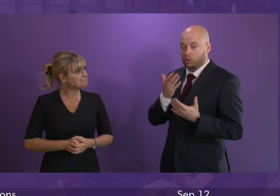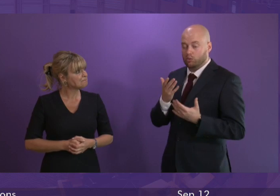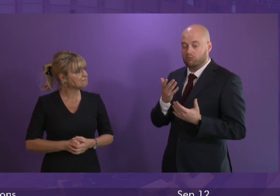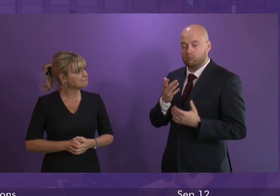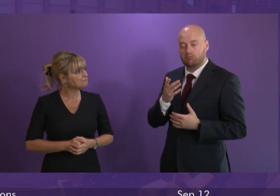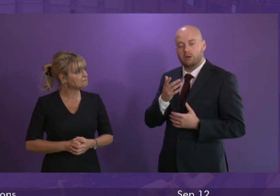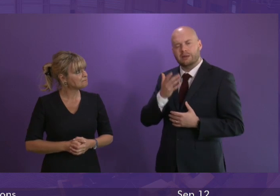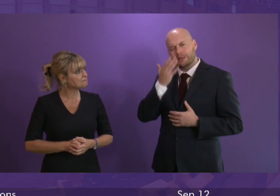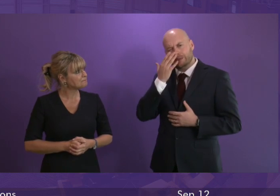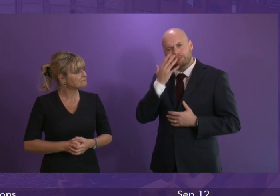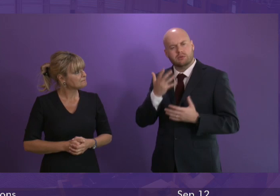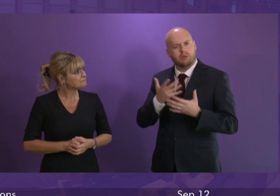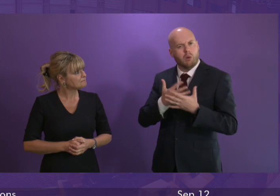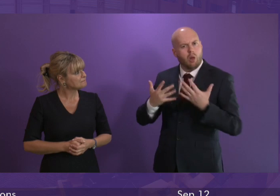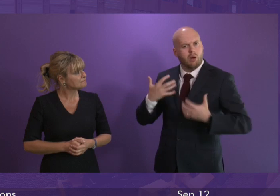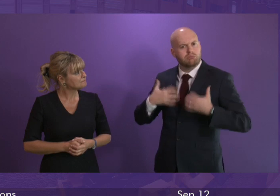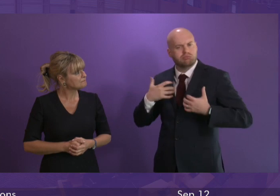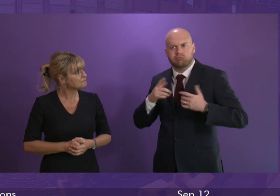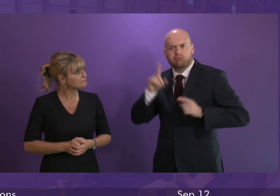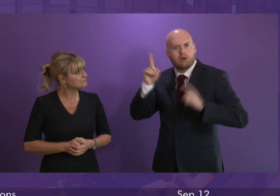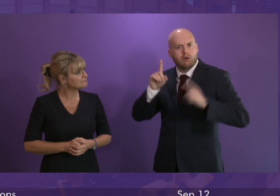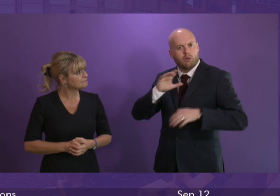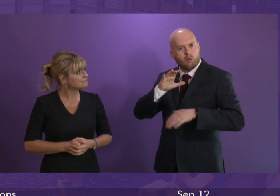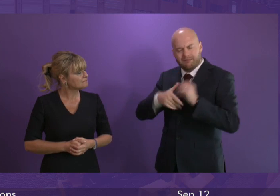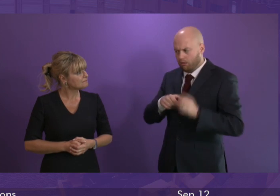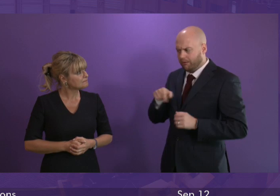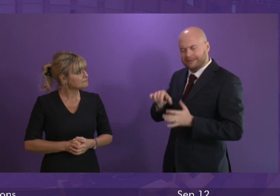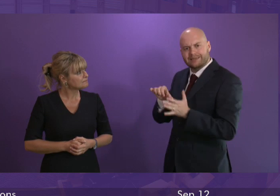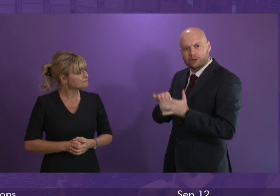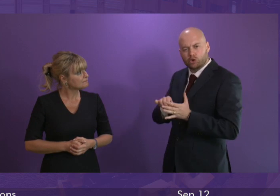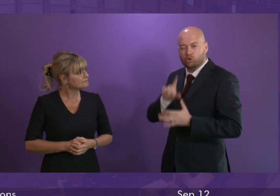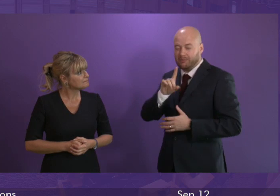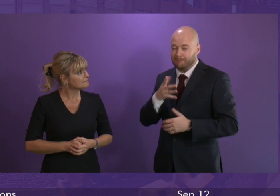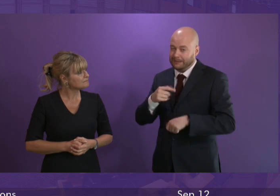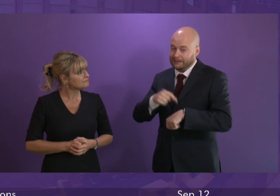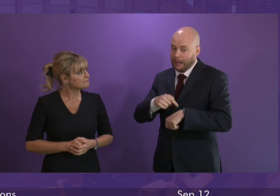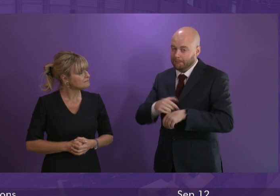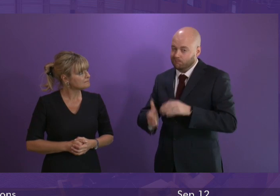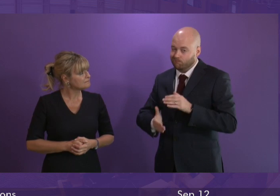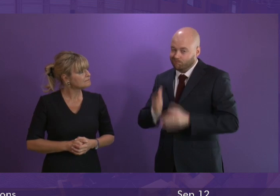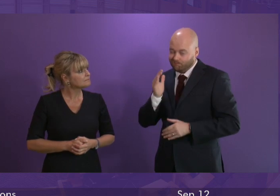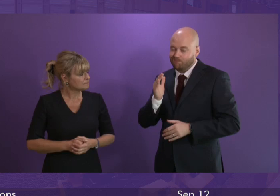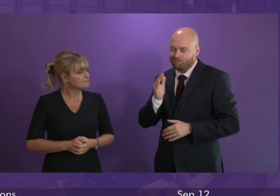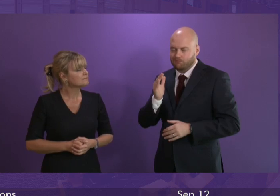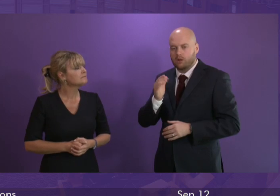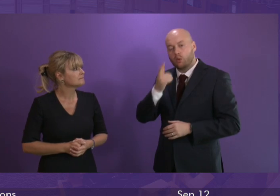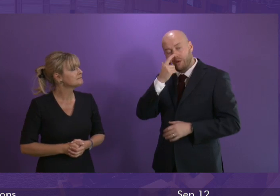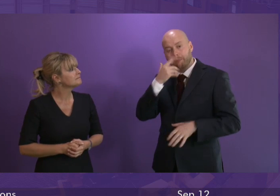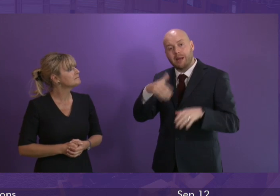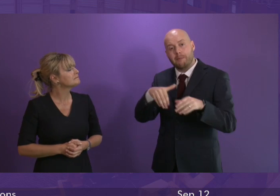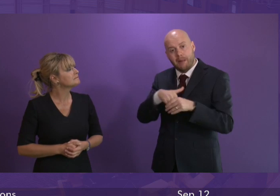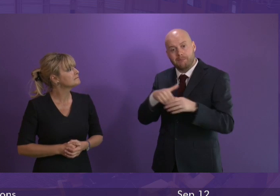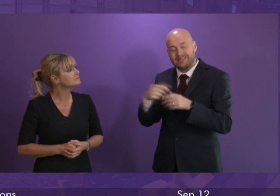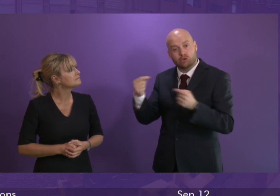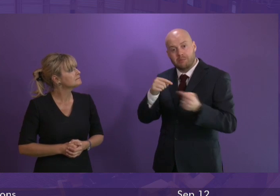quite a lot of interest across the chamber and asking supplementaries on this issue but we do have enough time there'll be an opportunity to participate in a members debate later in the week